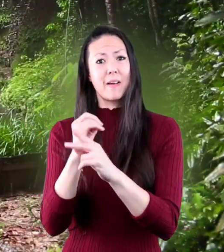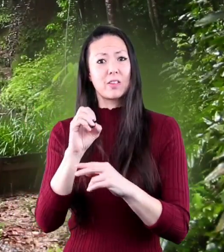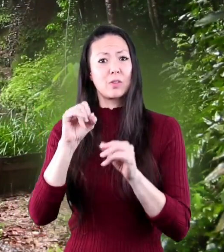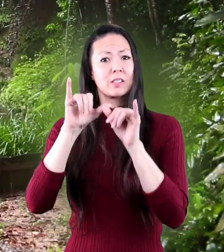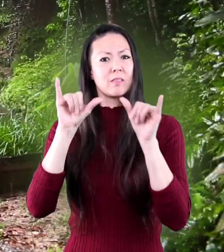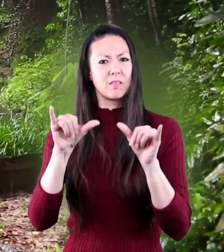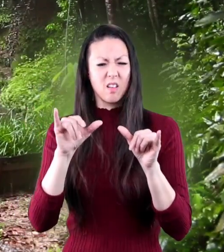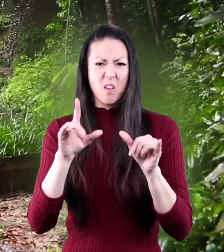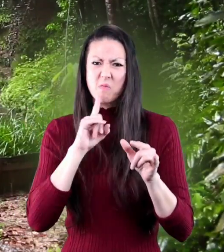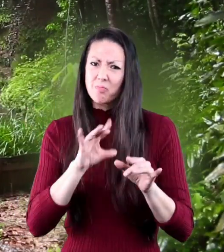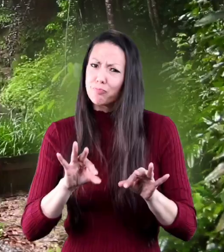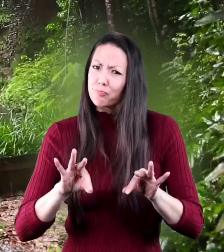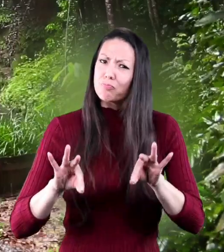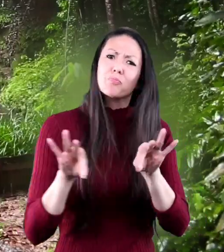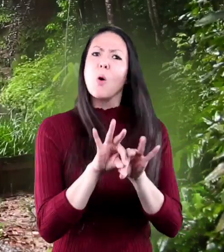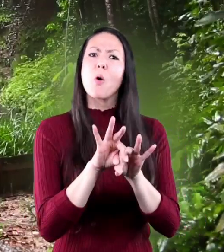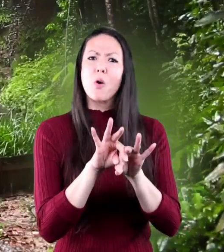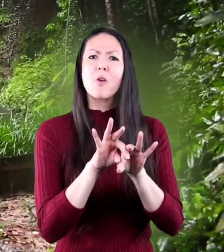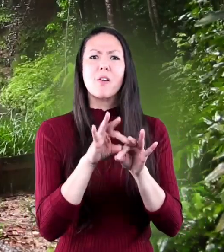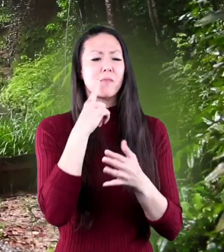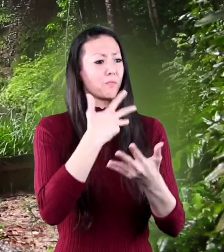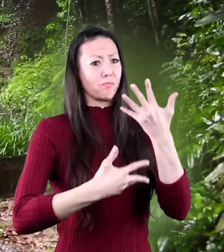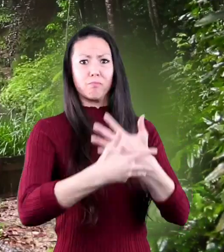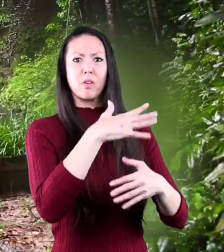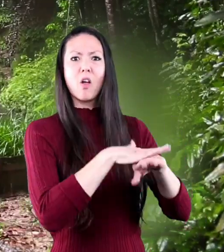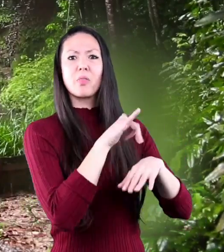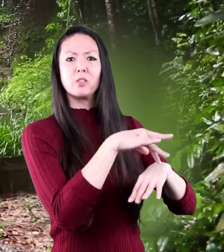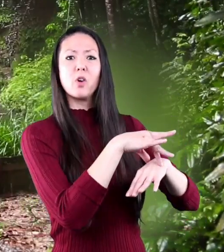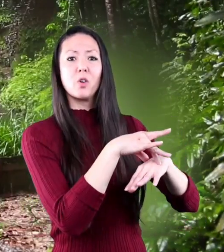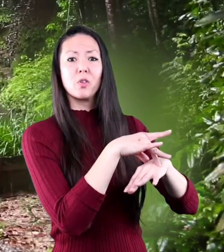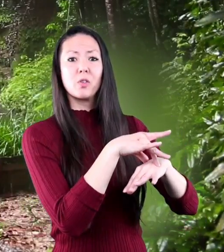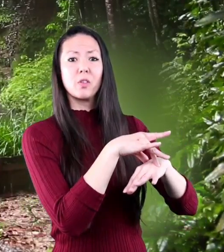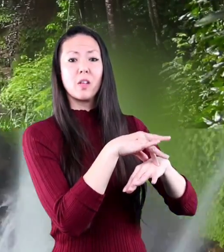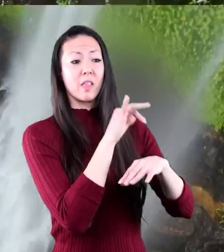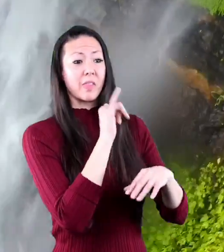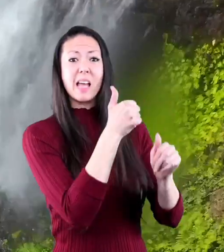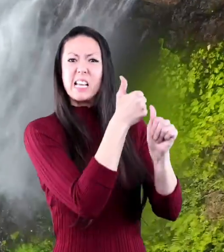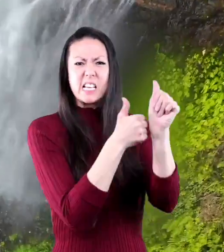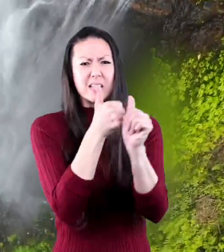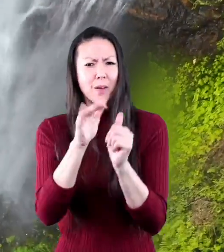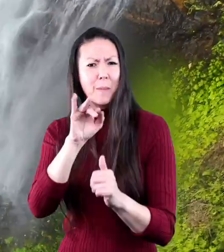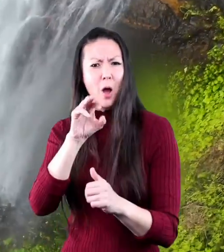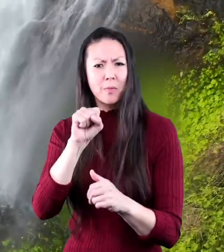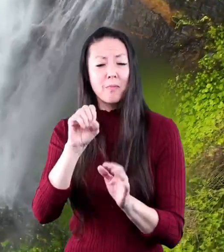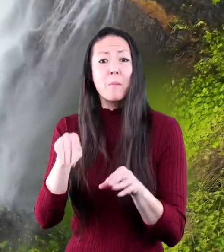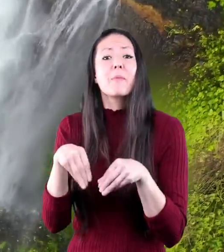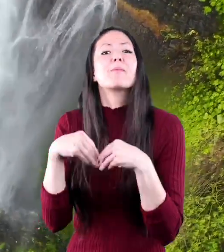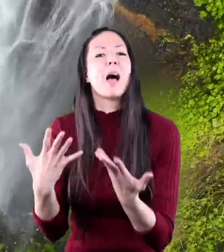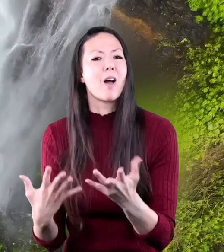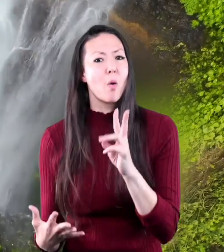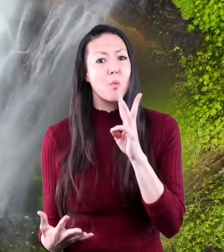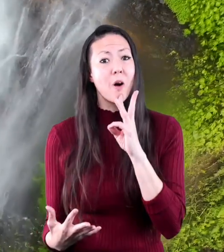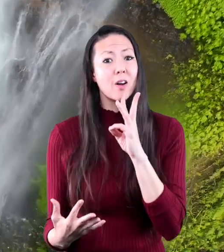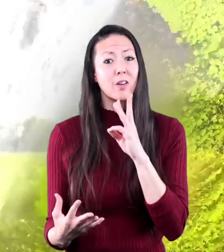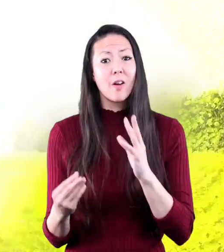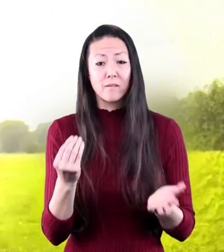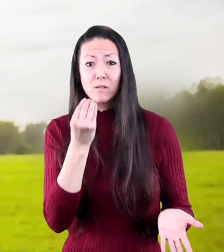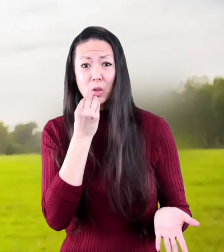also play an important part in the well-being of the earth each biome provides water or food they